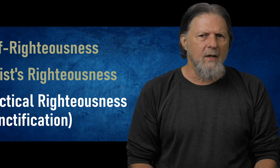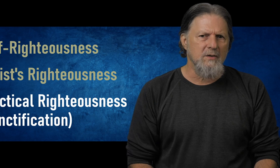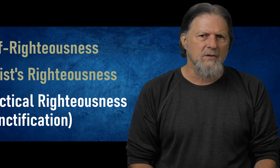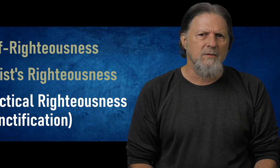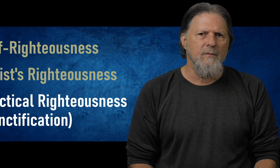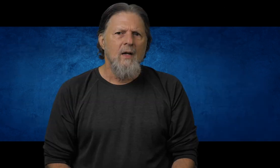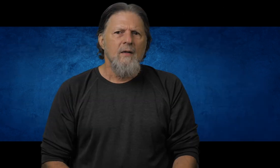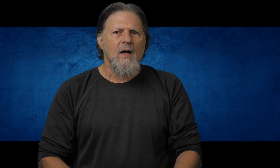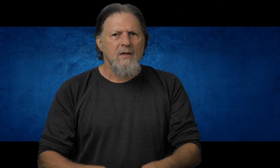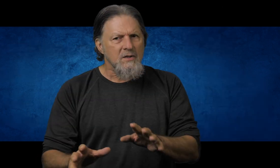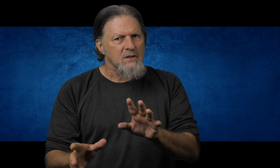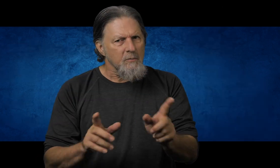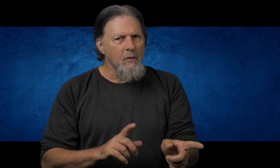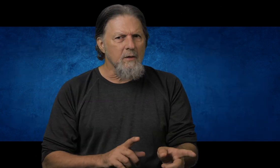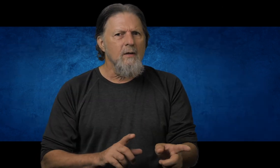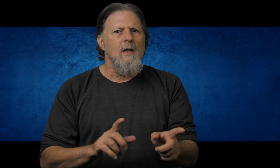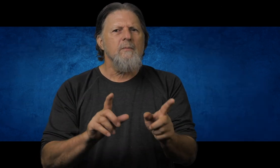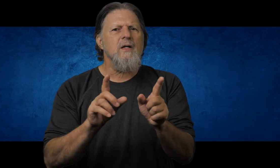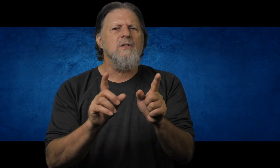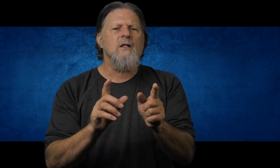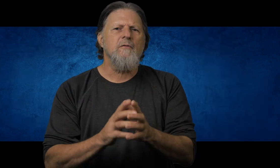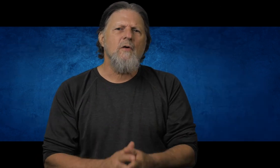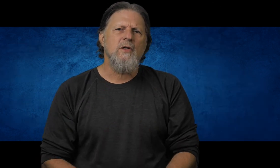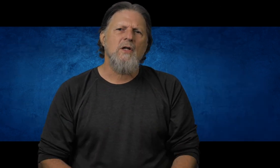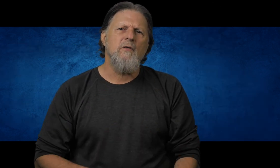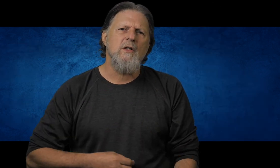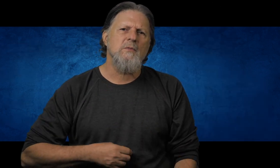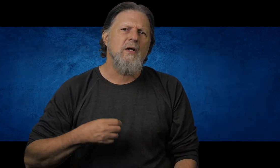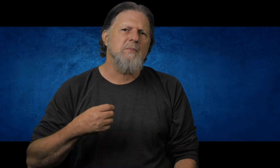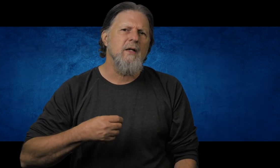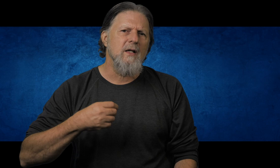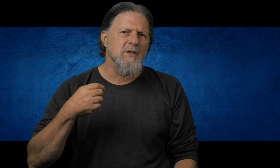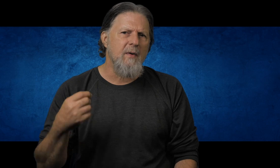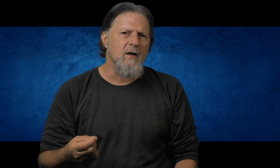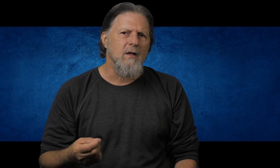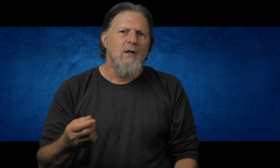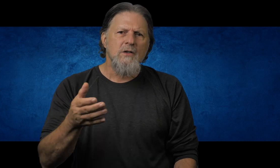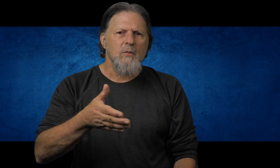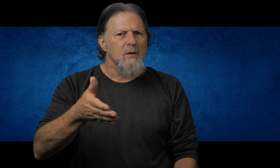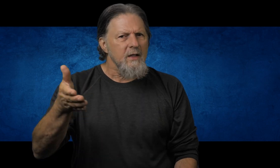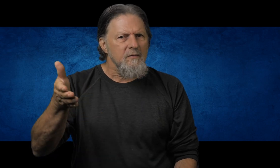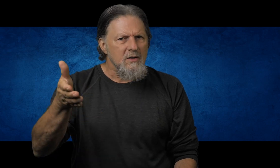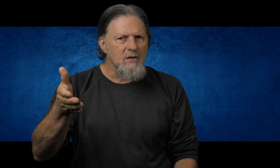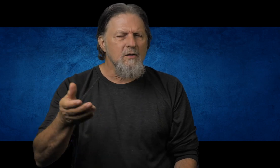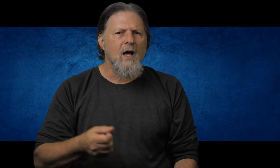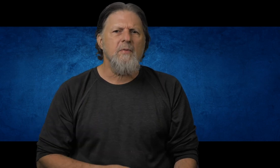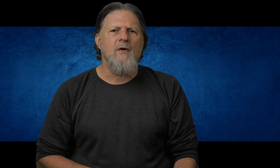basis. Now this is important, but it's not the focus of what this breastplate is about. So we'll leave this third type of